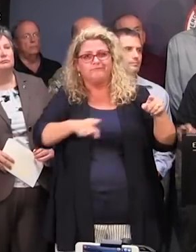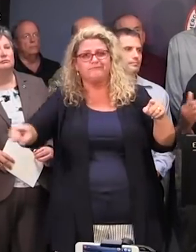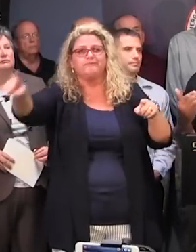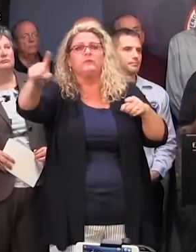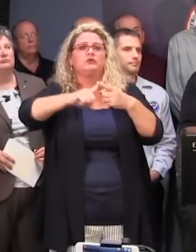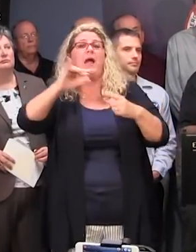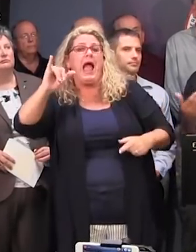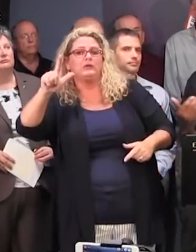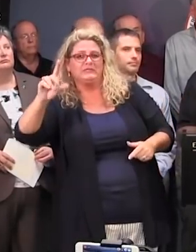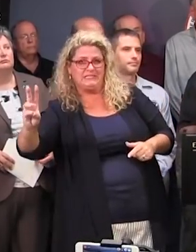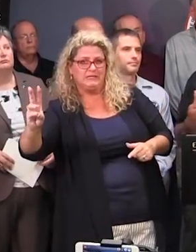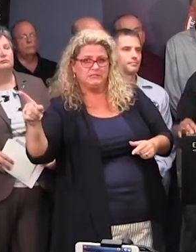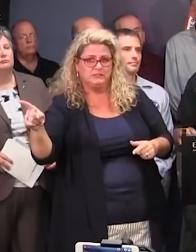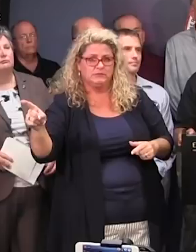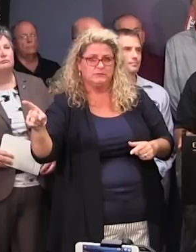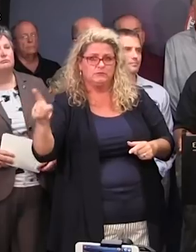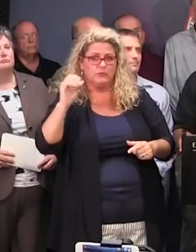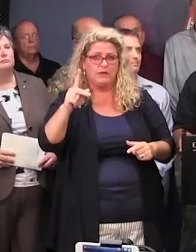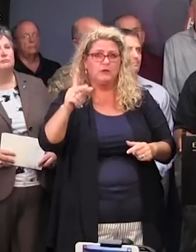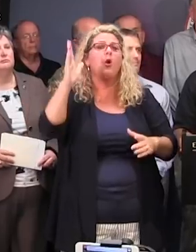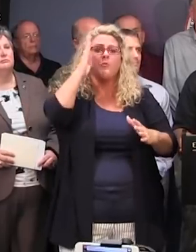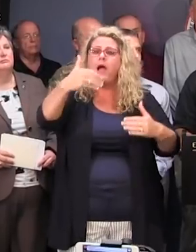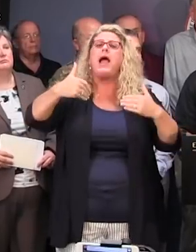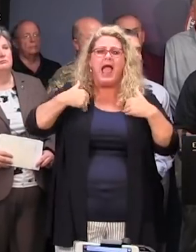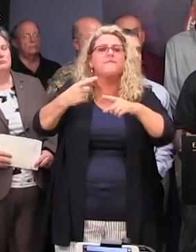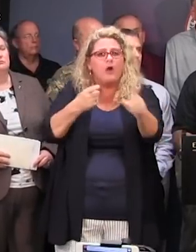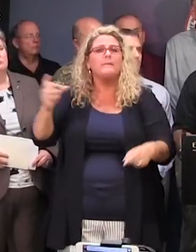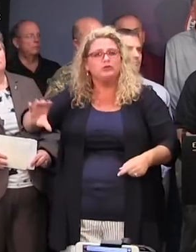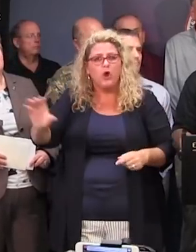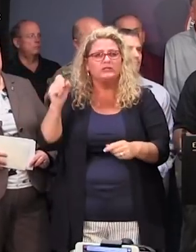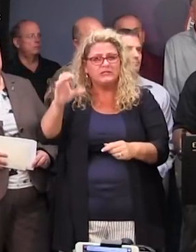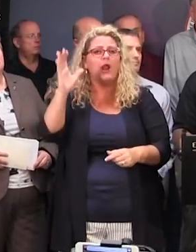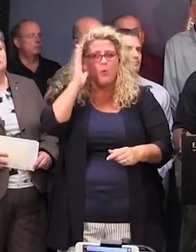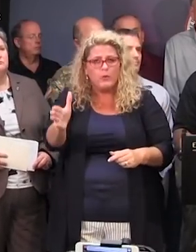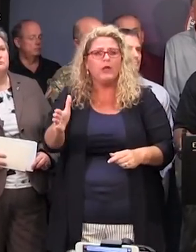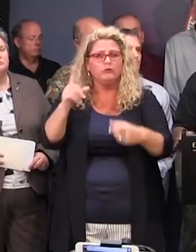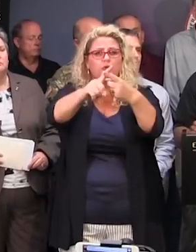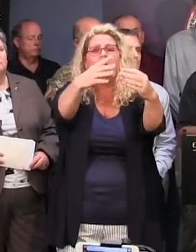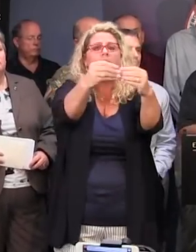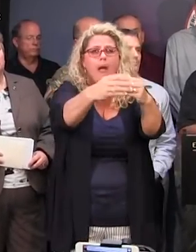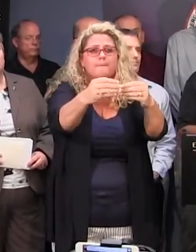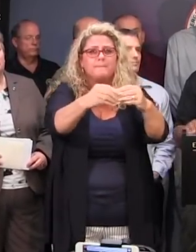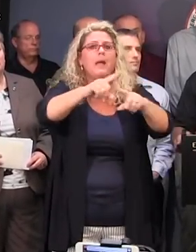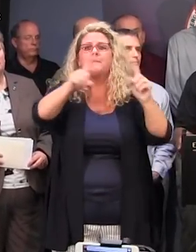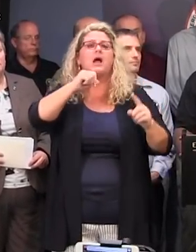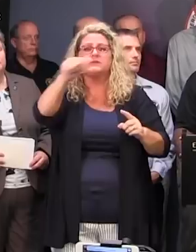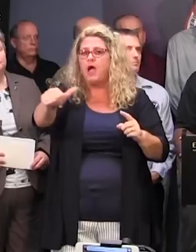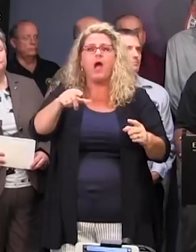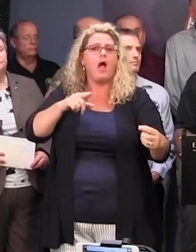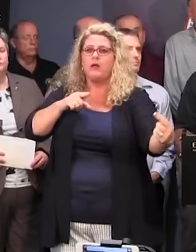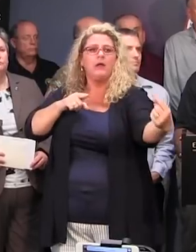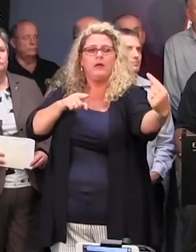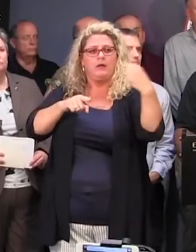-26. So there will always be lanes traveling from Charleston to the Columbia area. It just won't be the reverted lane at